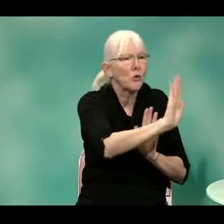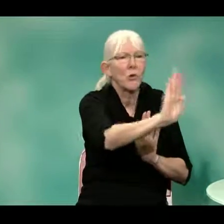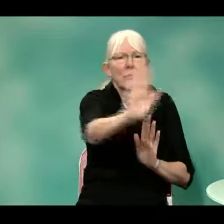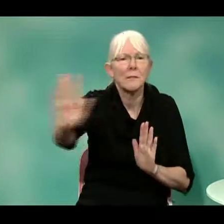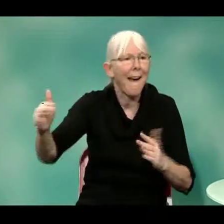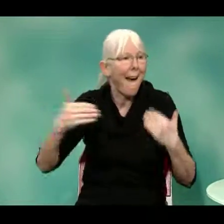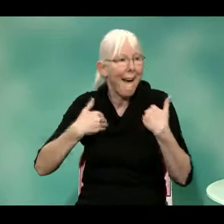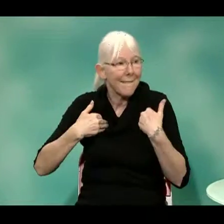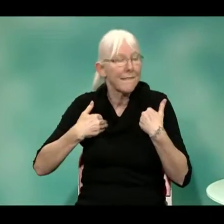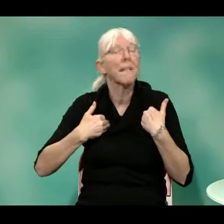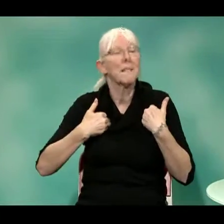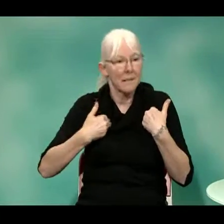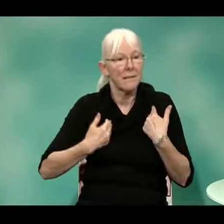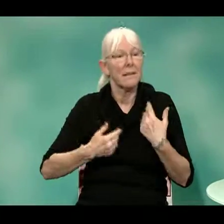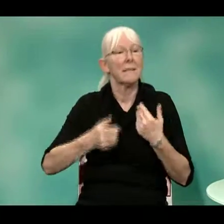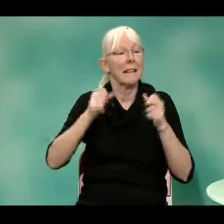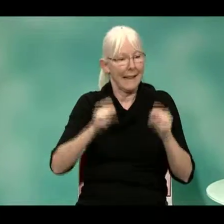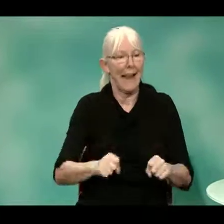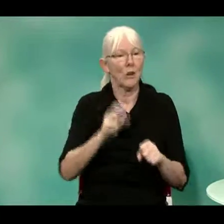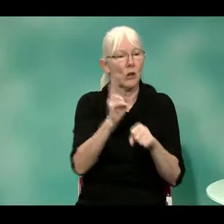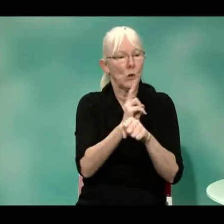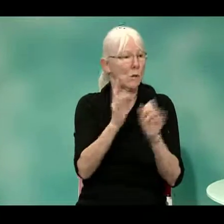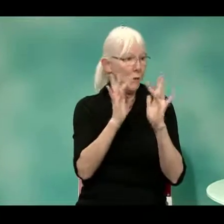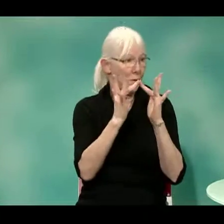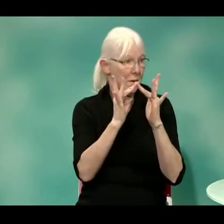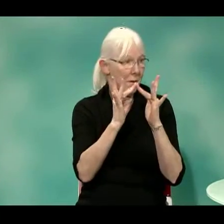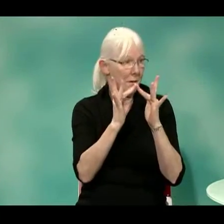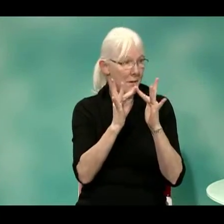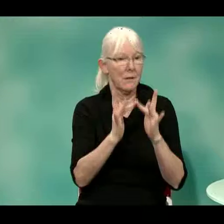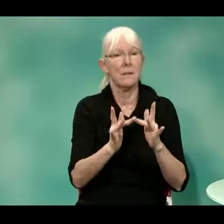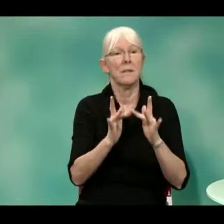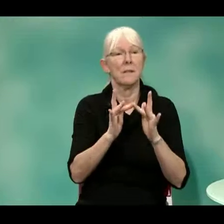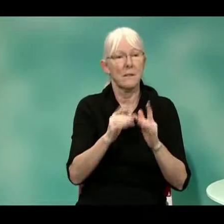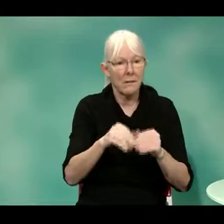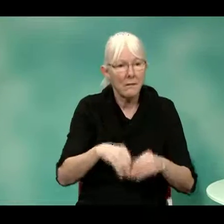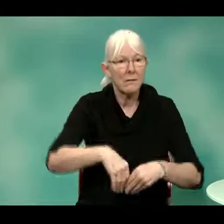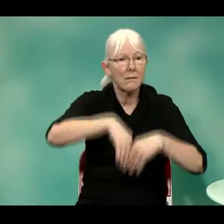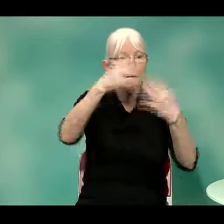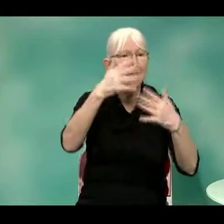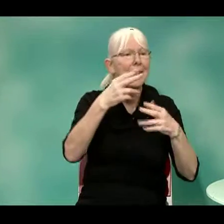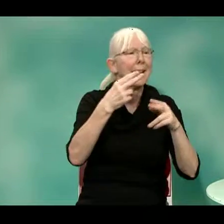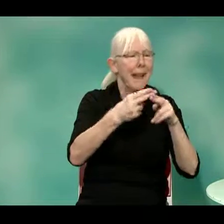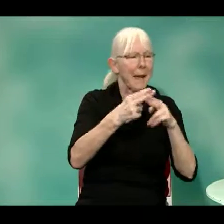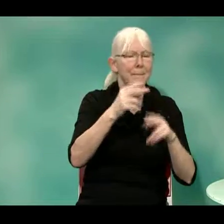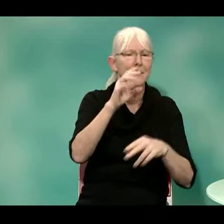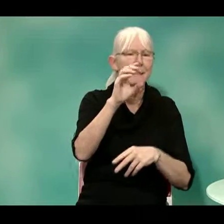various companies will, you'll go on the internet,